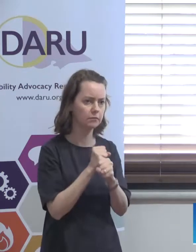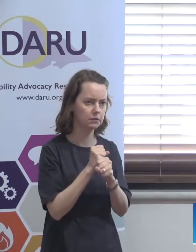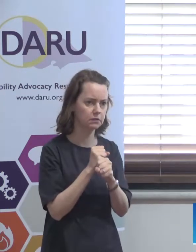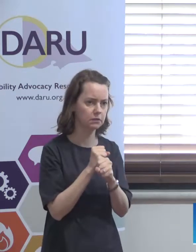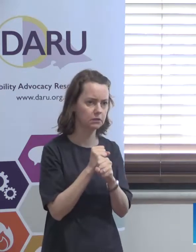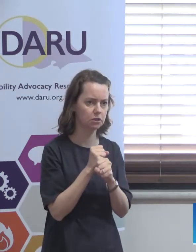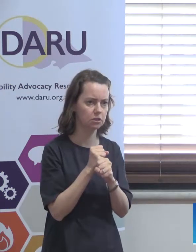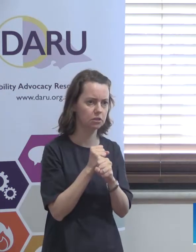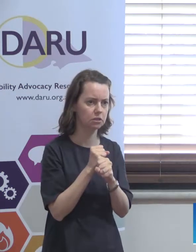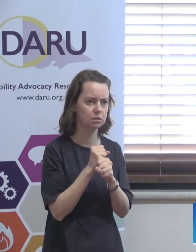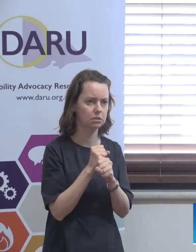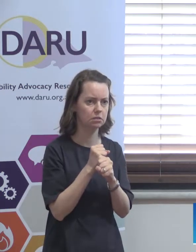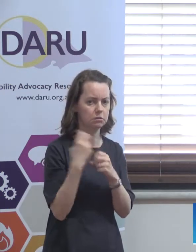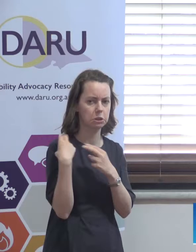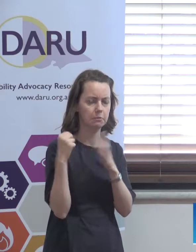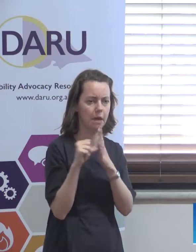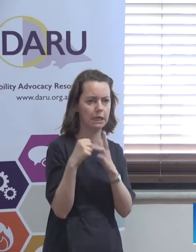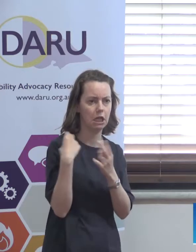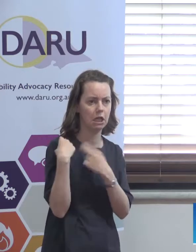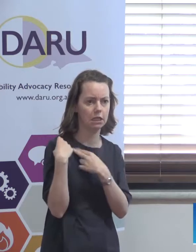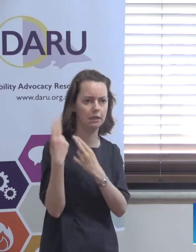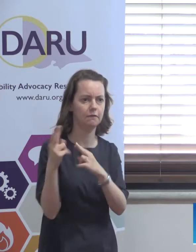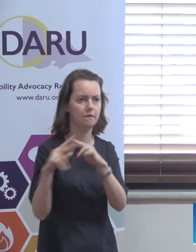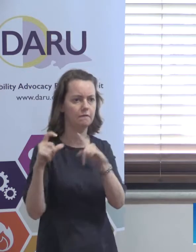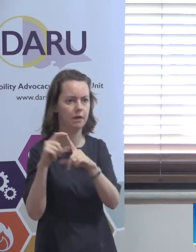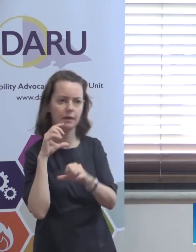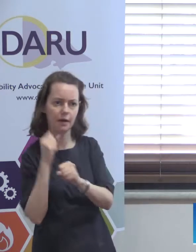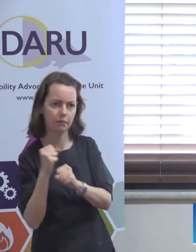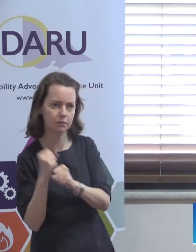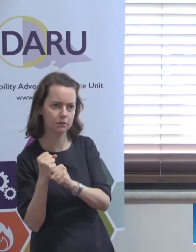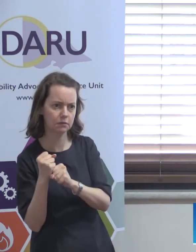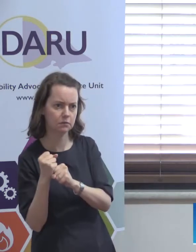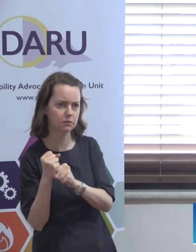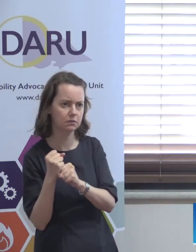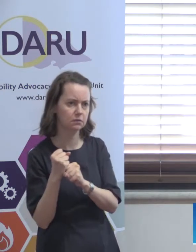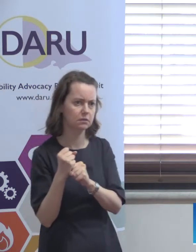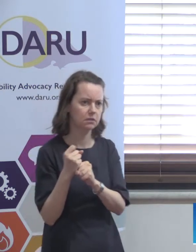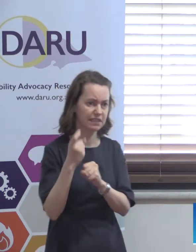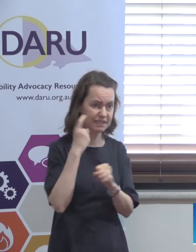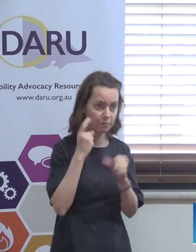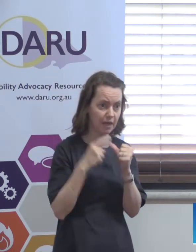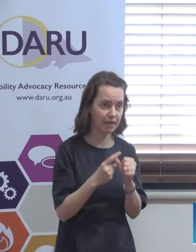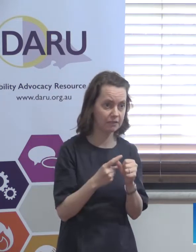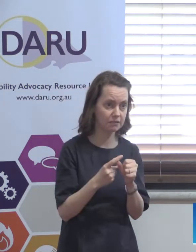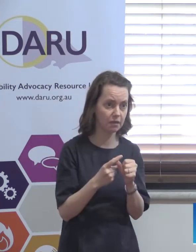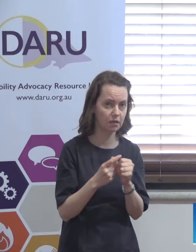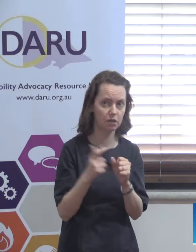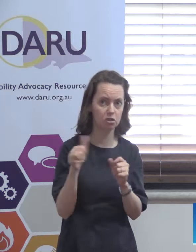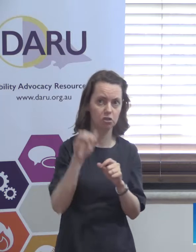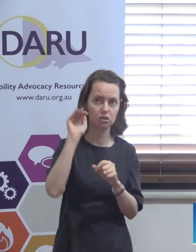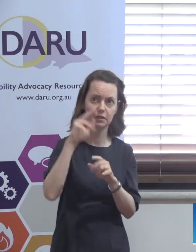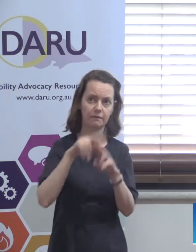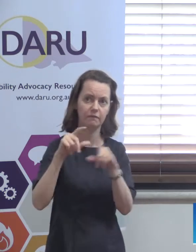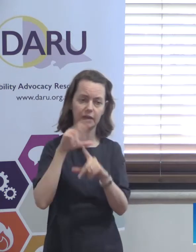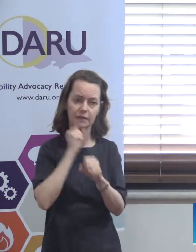agreement passed the funding across to the federal government isn't the simple answer that the pressure should be on the federal